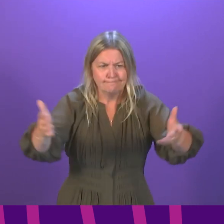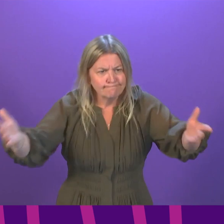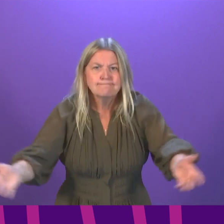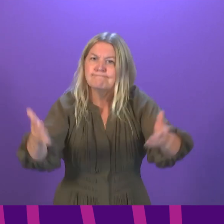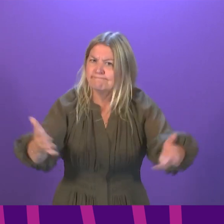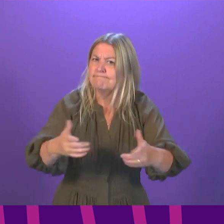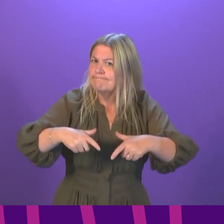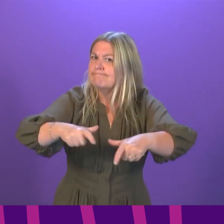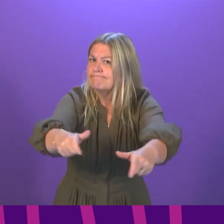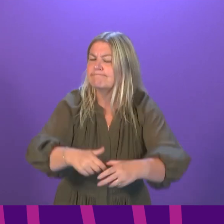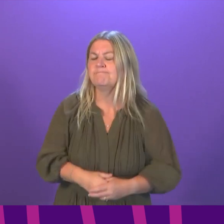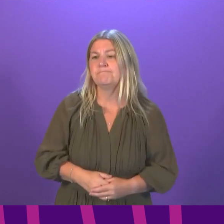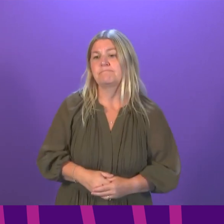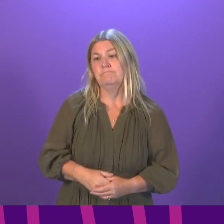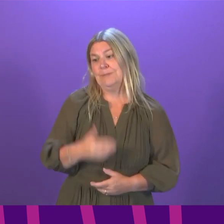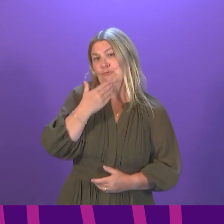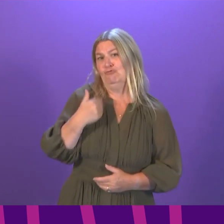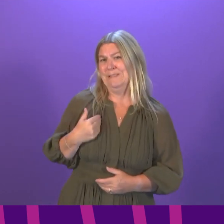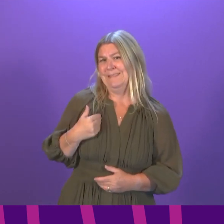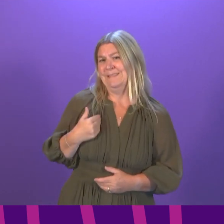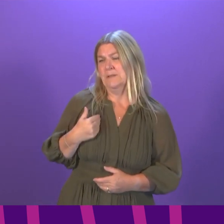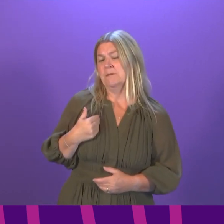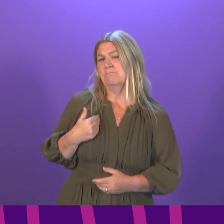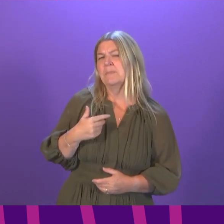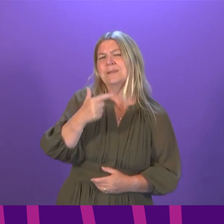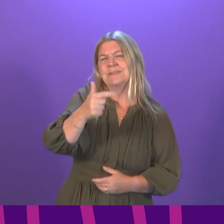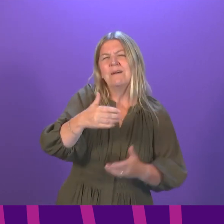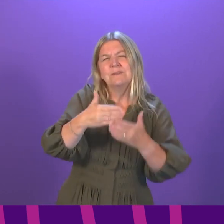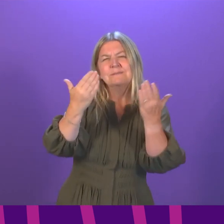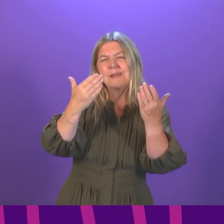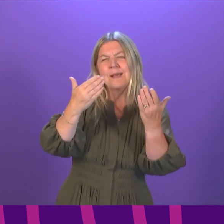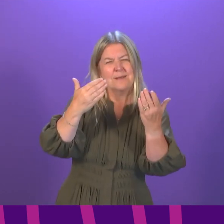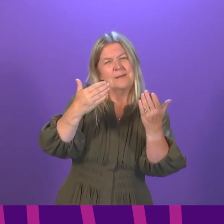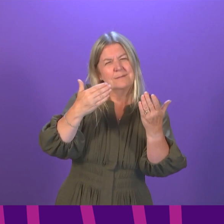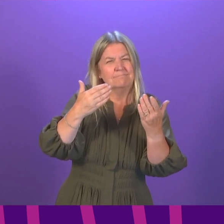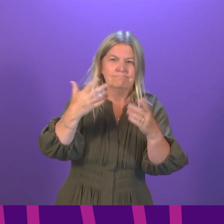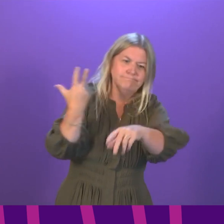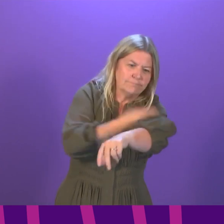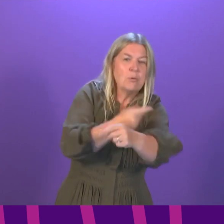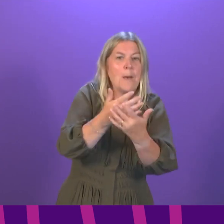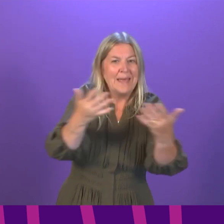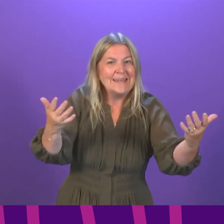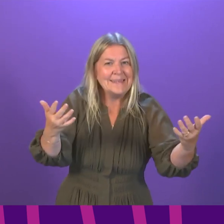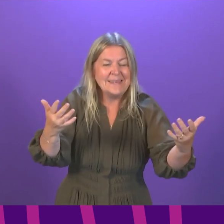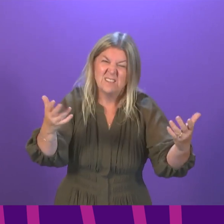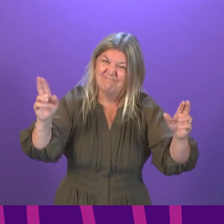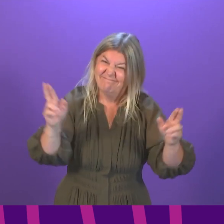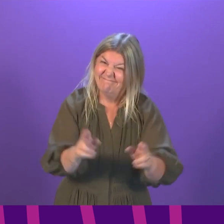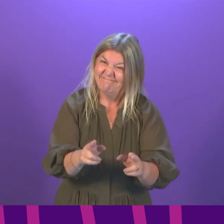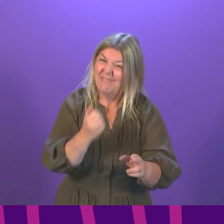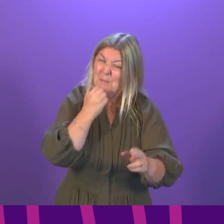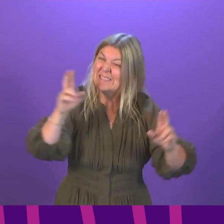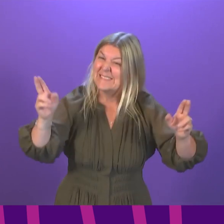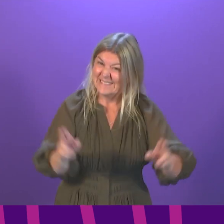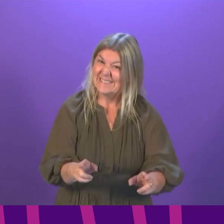In recent weeks, the seven-day rate of vaccinations has reduced, and there are still thousands of young people awaiting their first dose, never mind their second